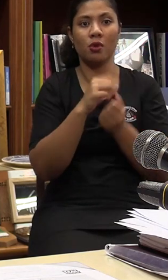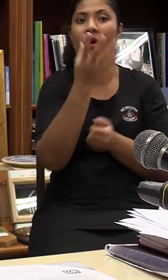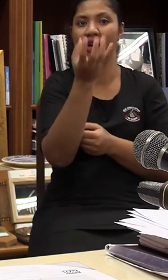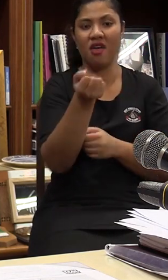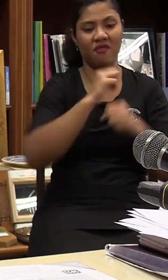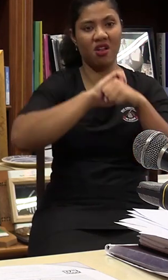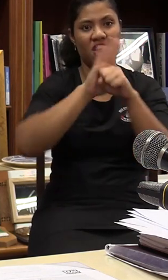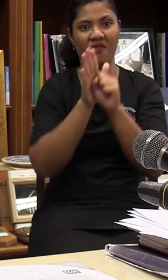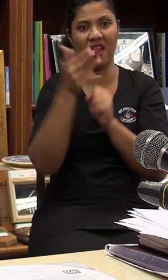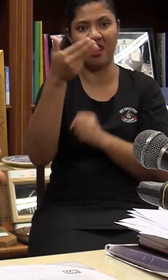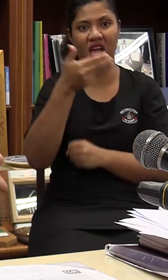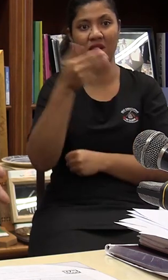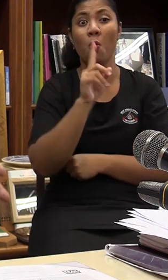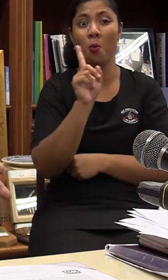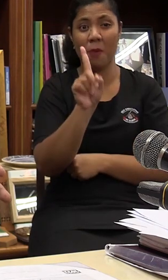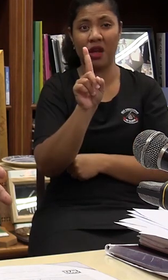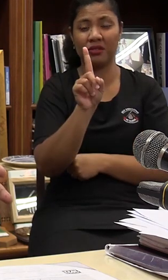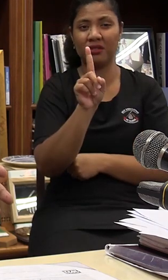in the way.